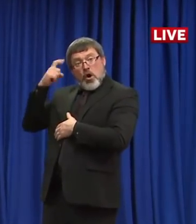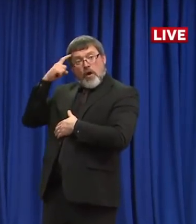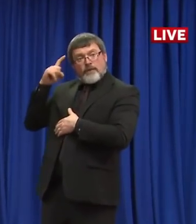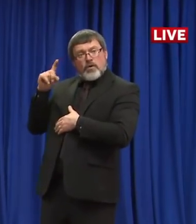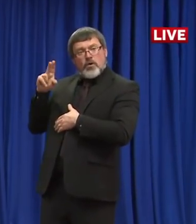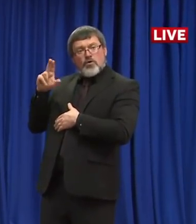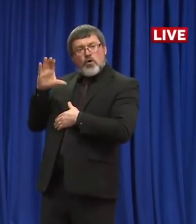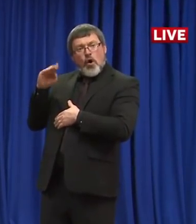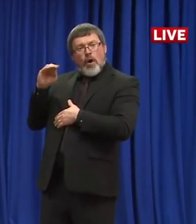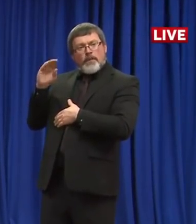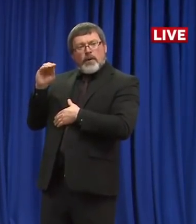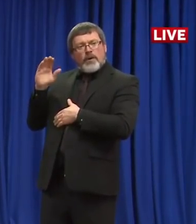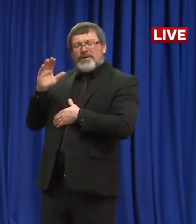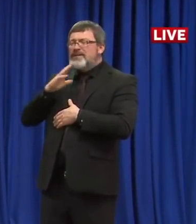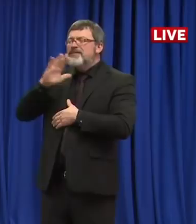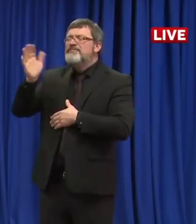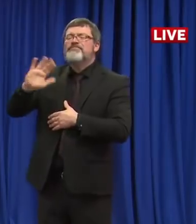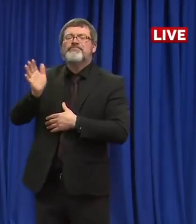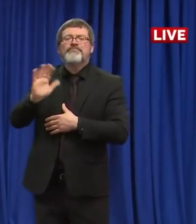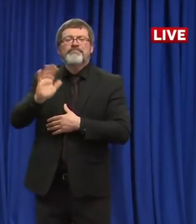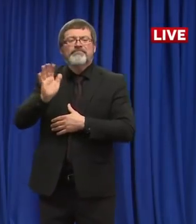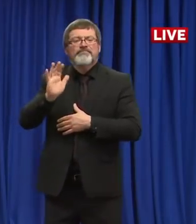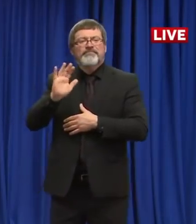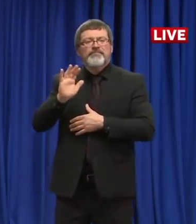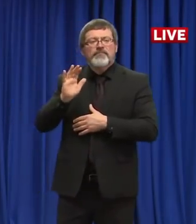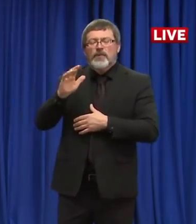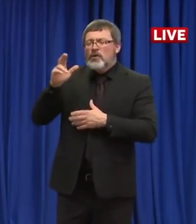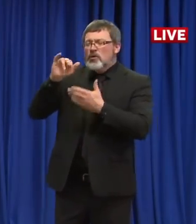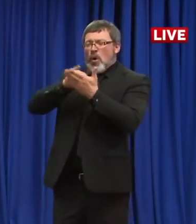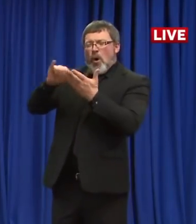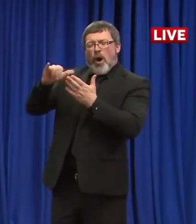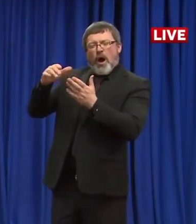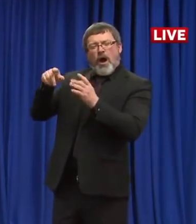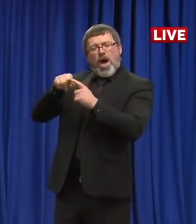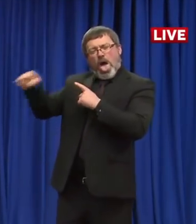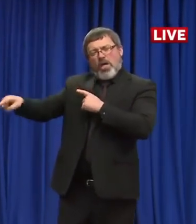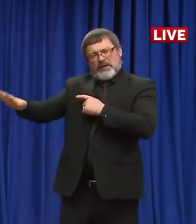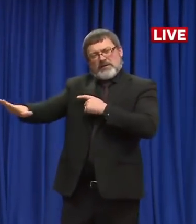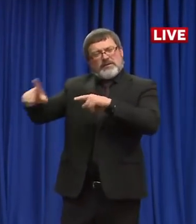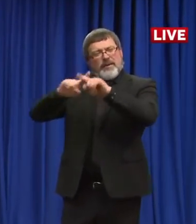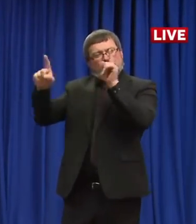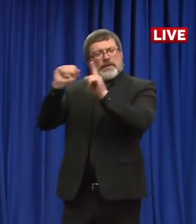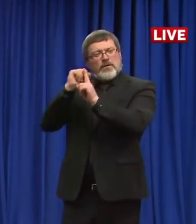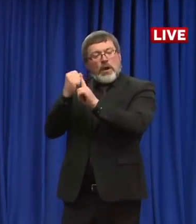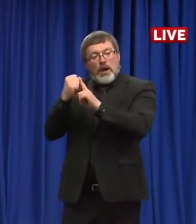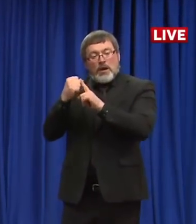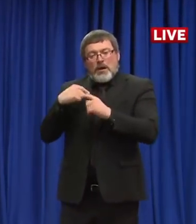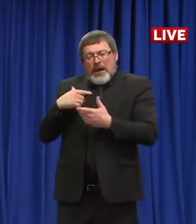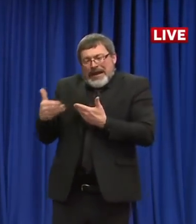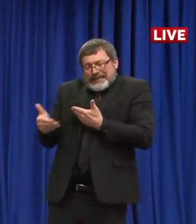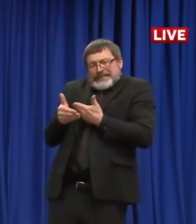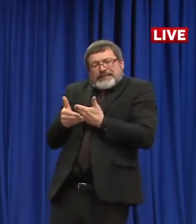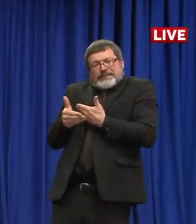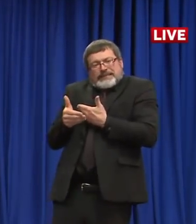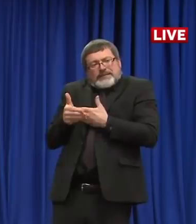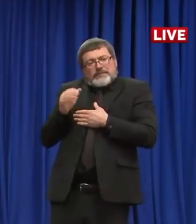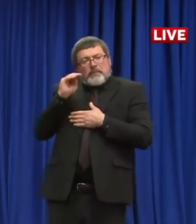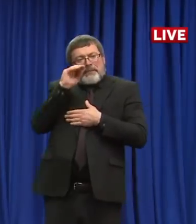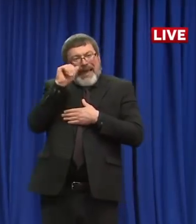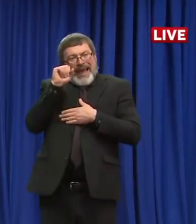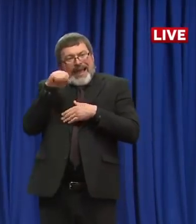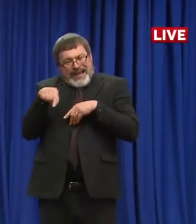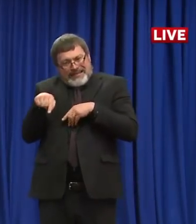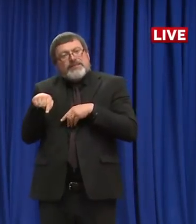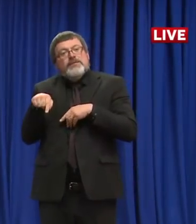It's a very, very different situation there. And they're going to have to make a lot of decisions. Boston is also an acceleratingly difficult situation.